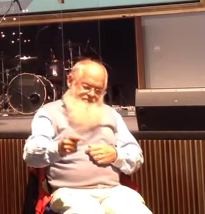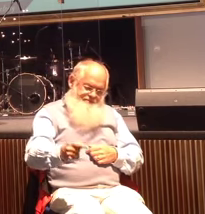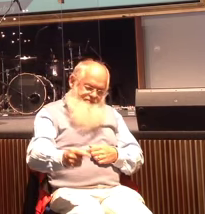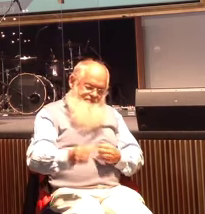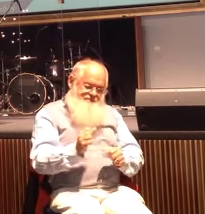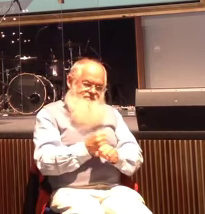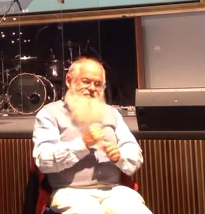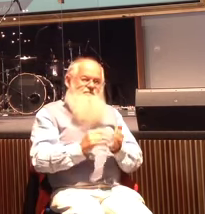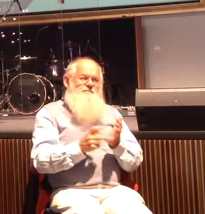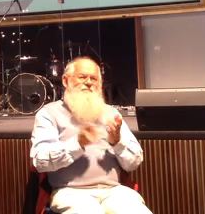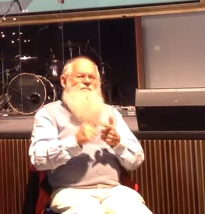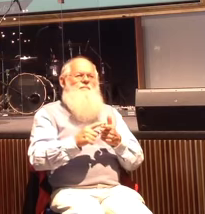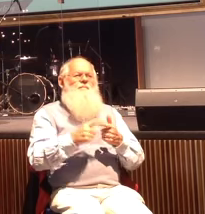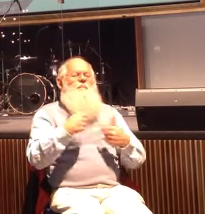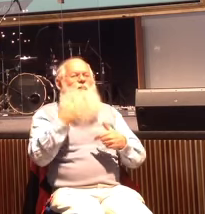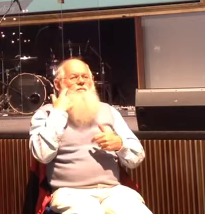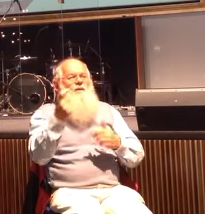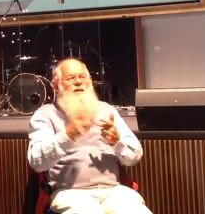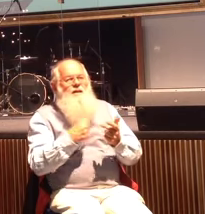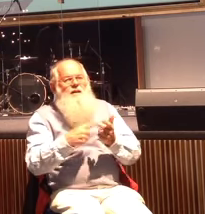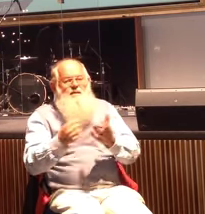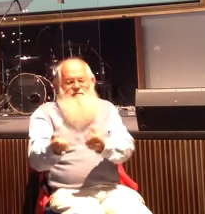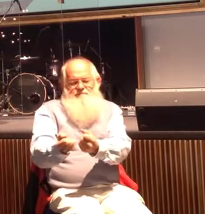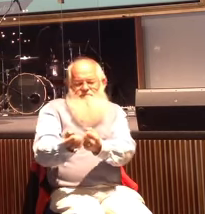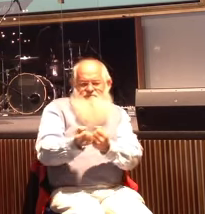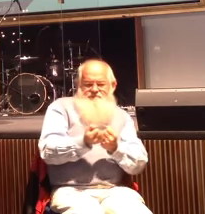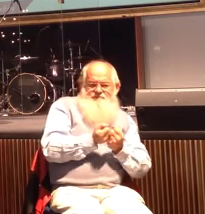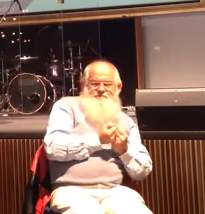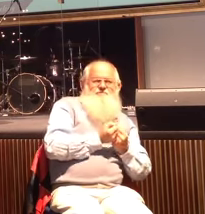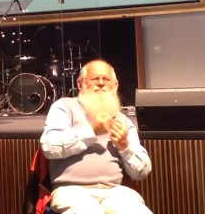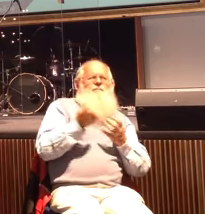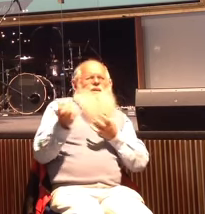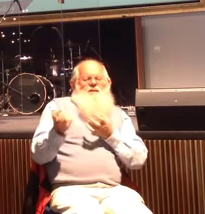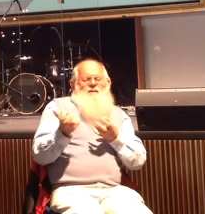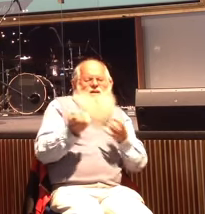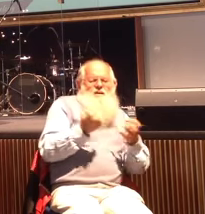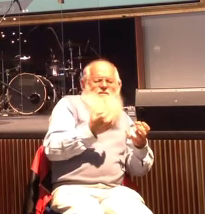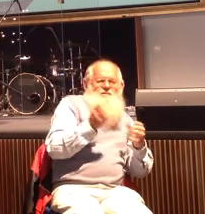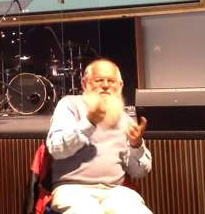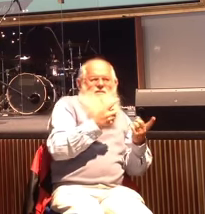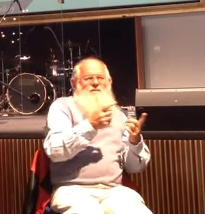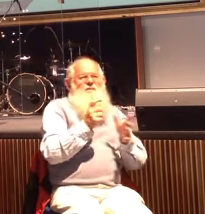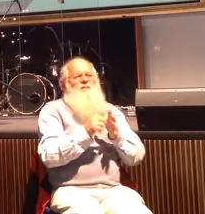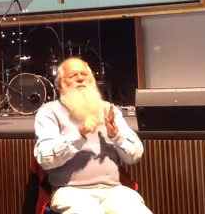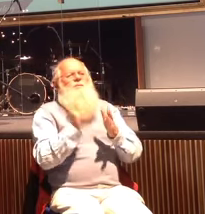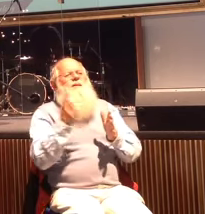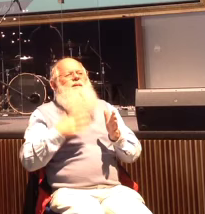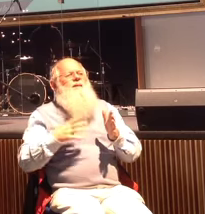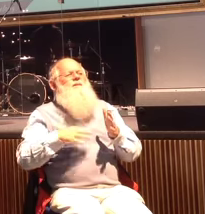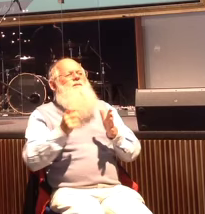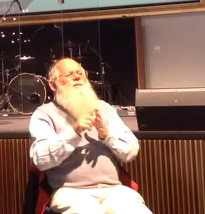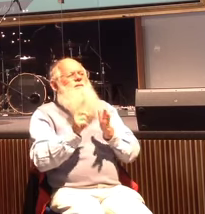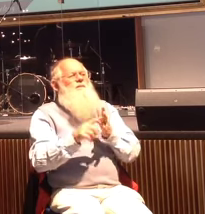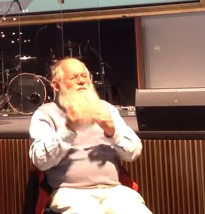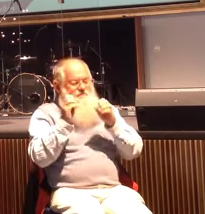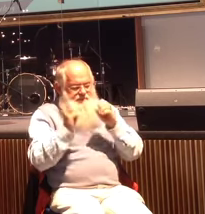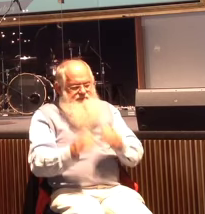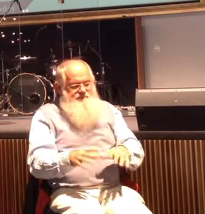safety and then he'd go and find another one he'd drag some he'd carry some he'd do what he'd need to do and then he'd lull them down and he began to get